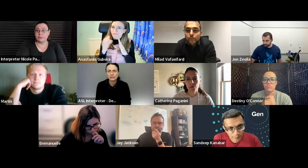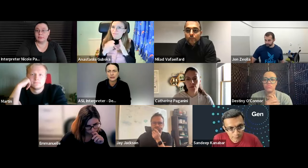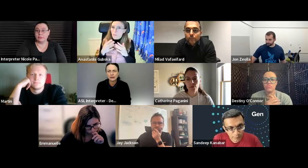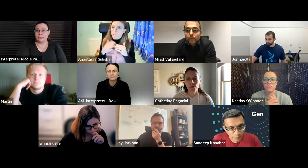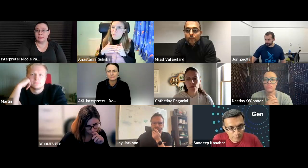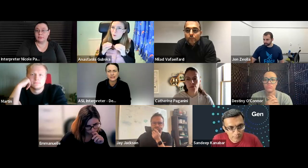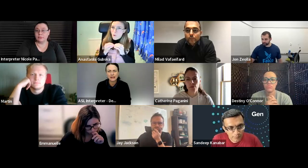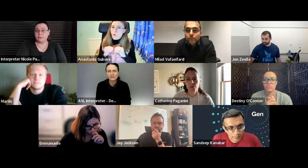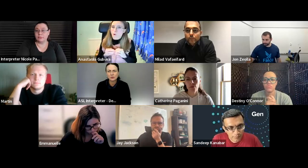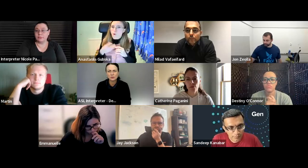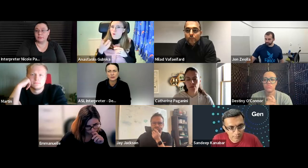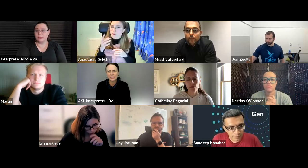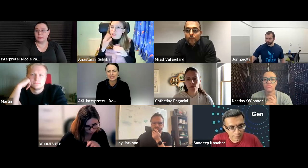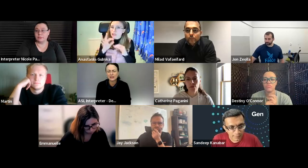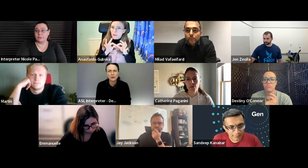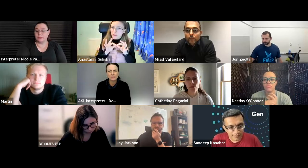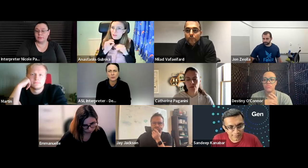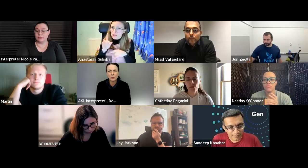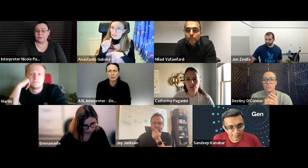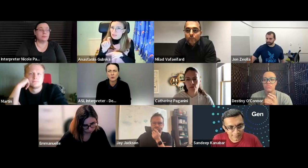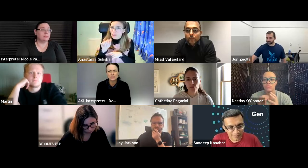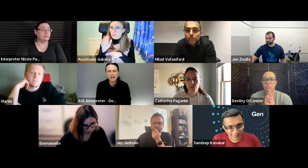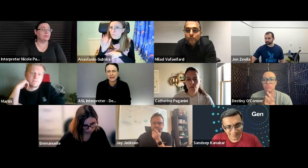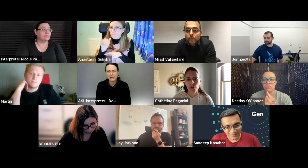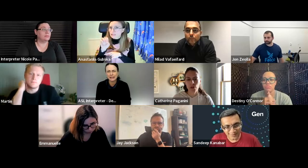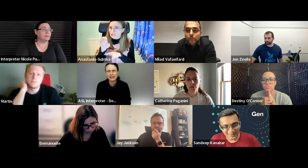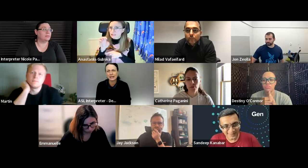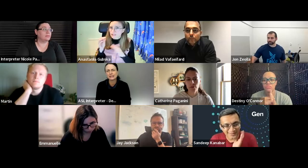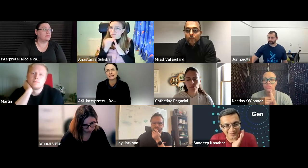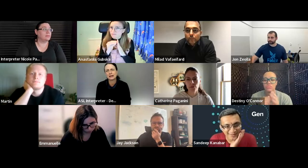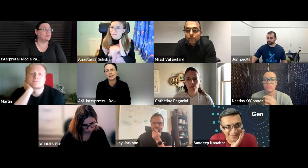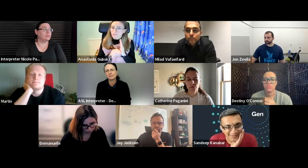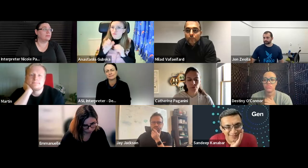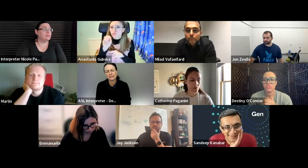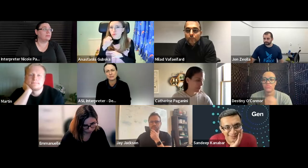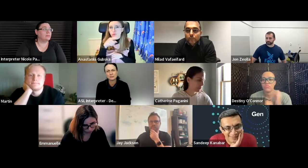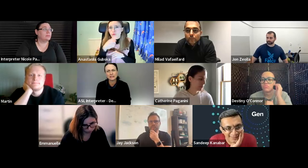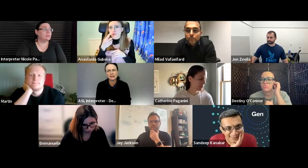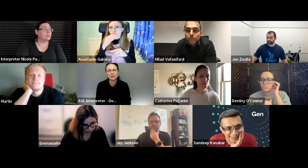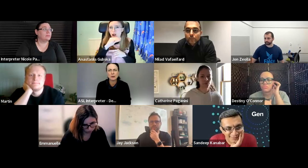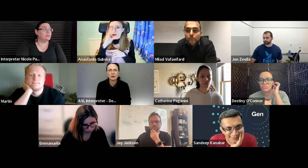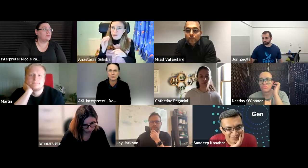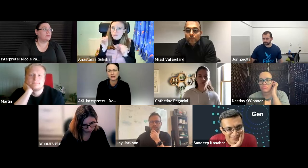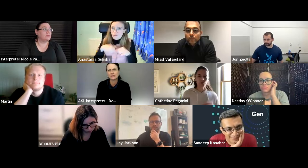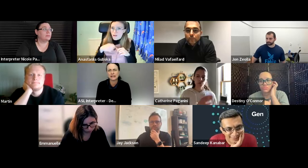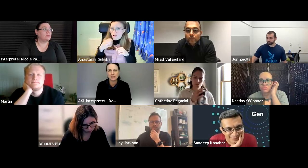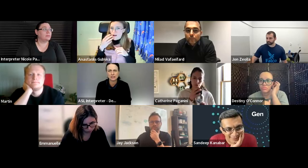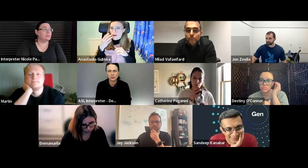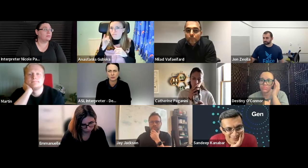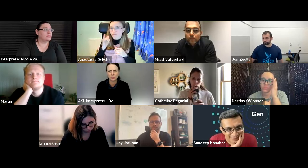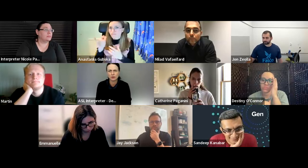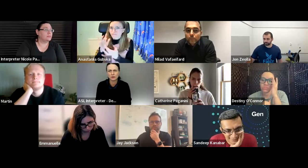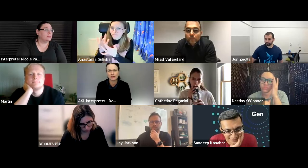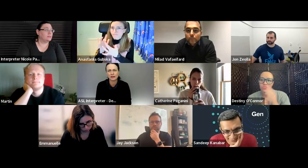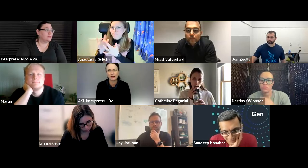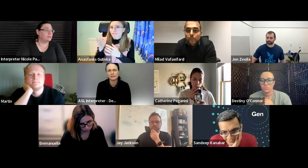and um yeah if you you know we we want more signing and um you might want to put it in the database